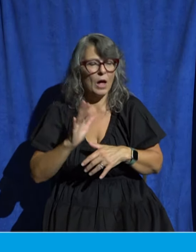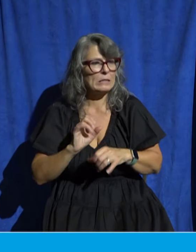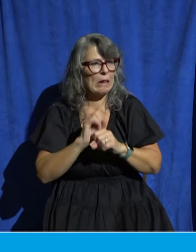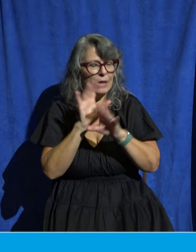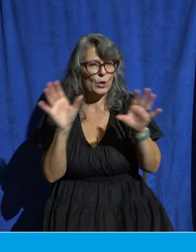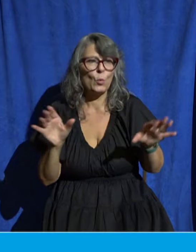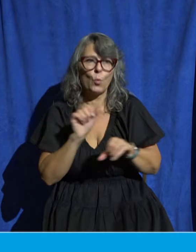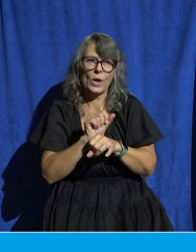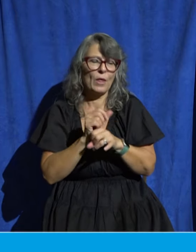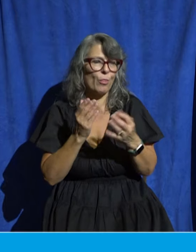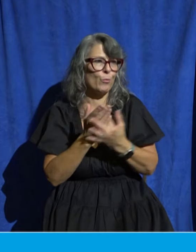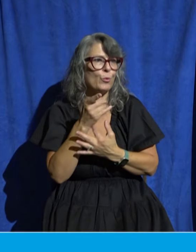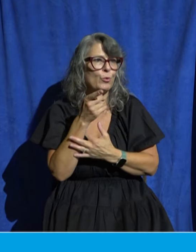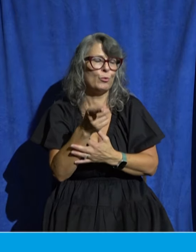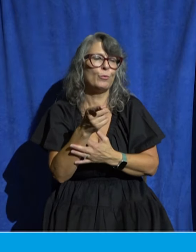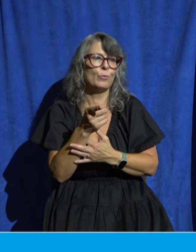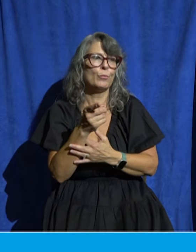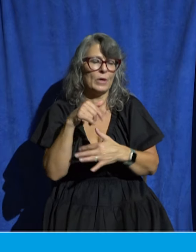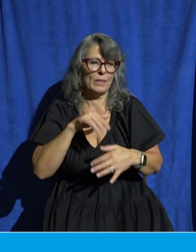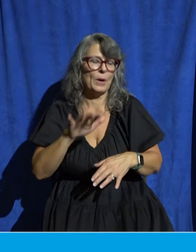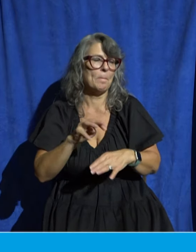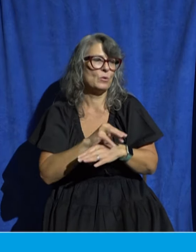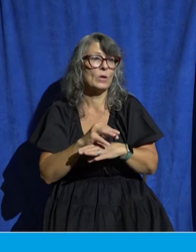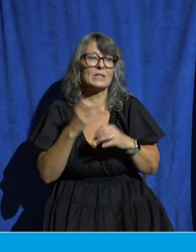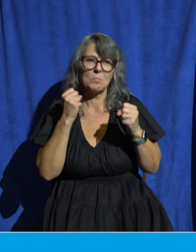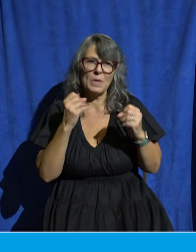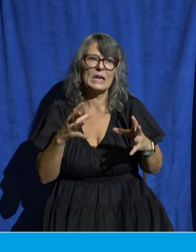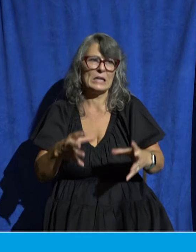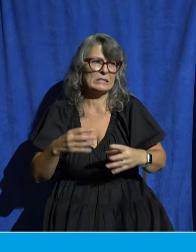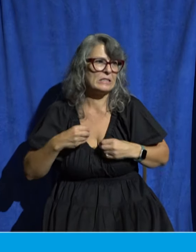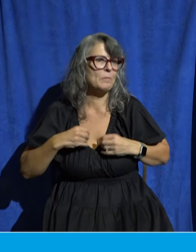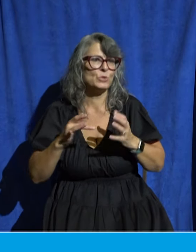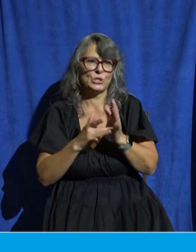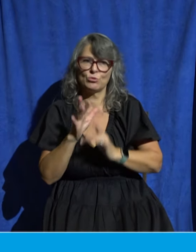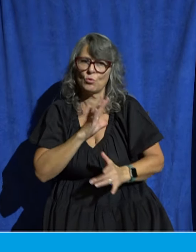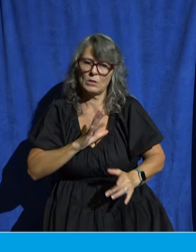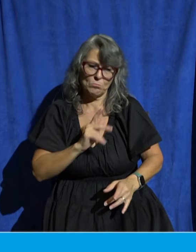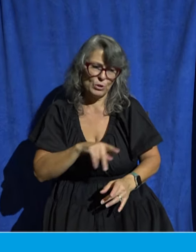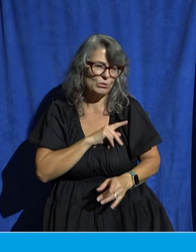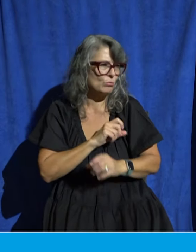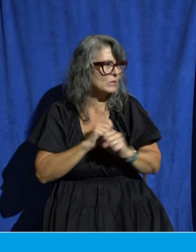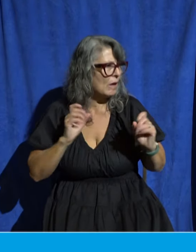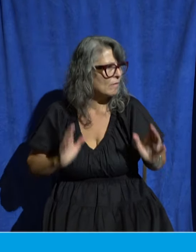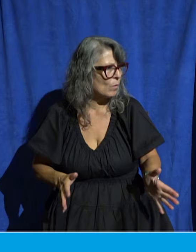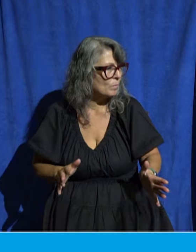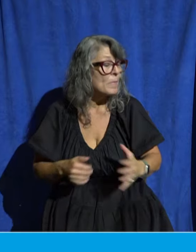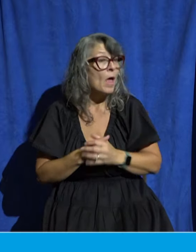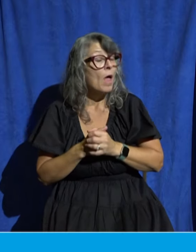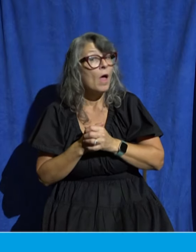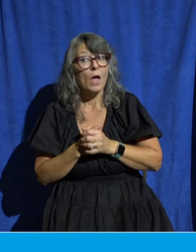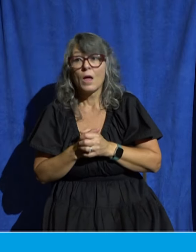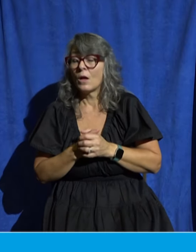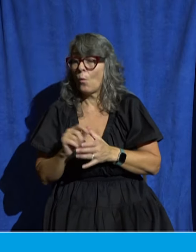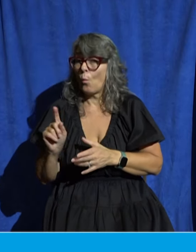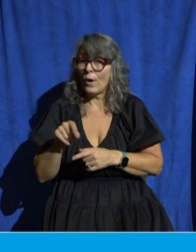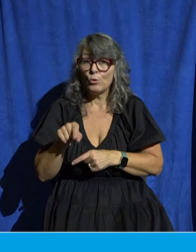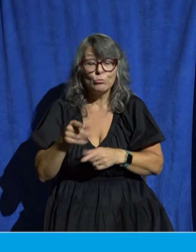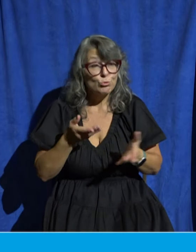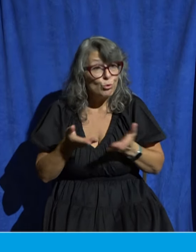children and students decided to place their trust in Jesus this summer wherever you're serving you know first hand the joy that